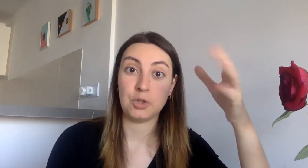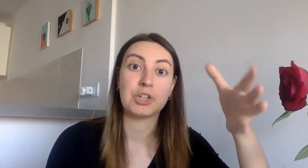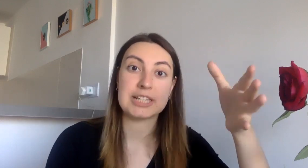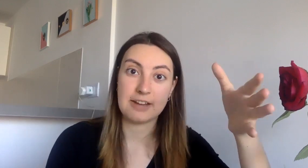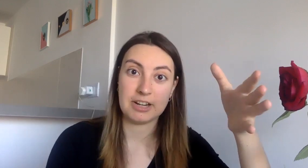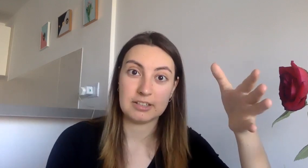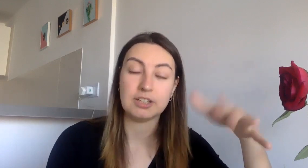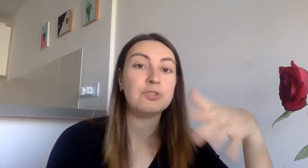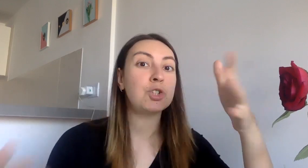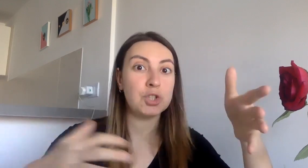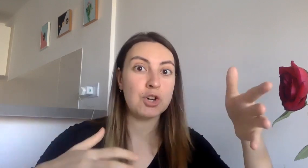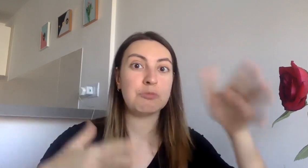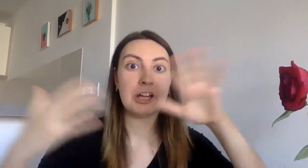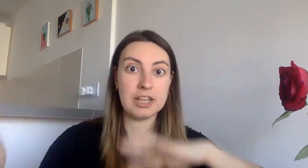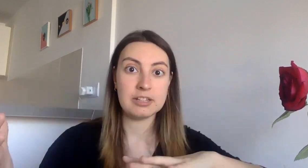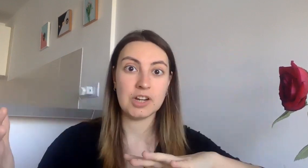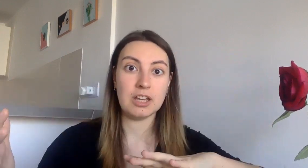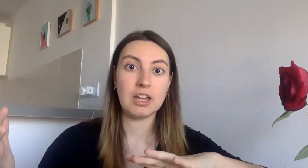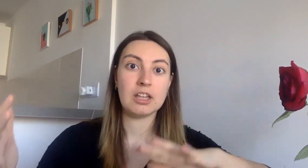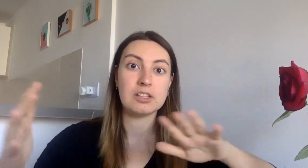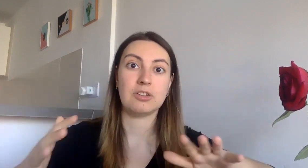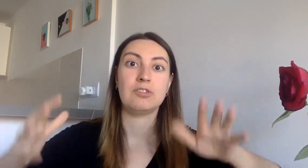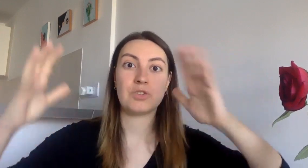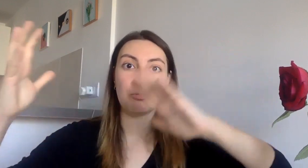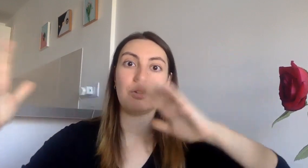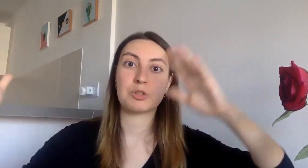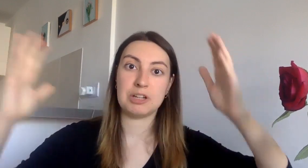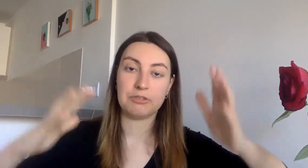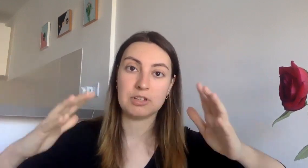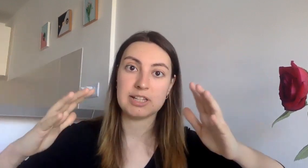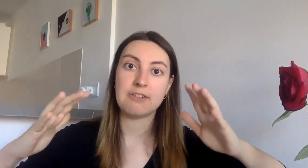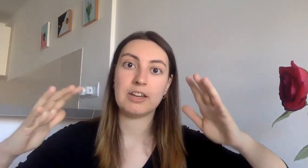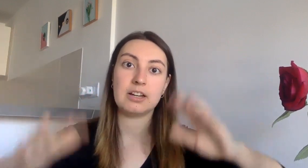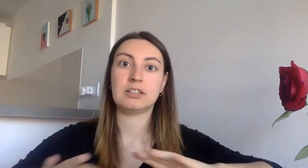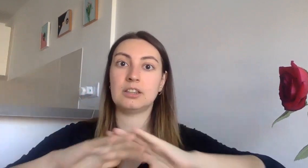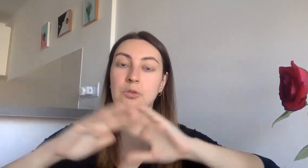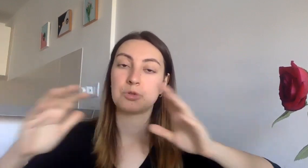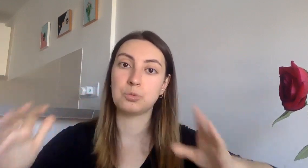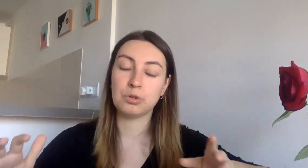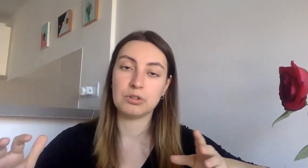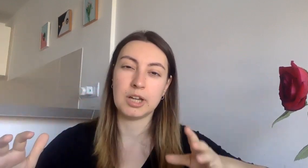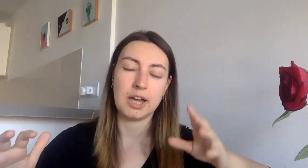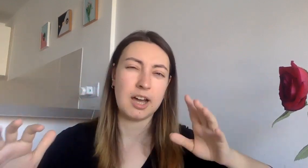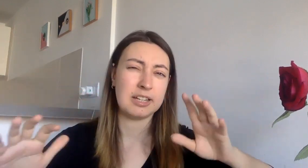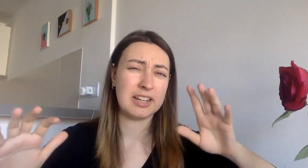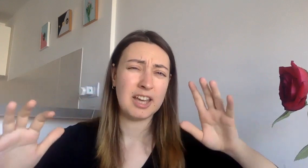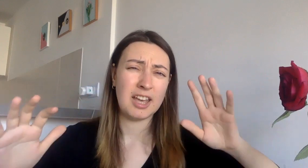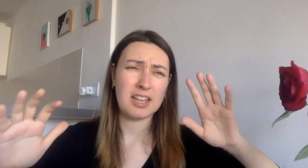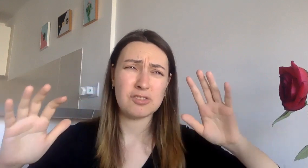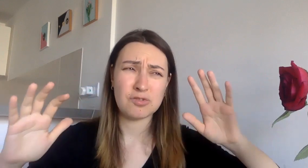yukoslavir and if you don't know about history so serbia was part of yukoslavir and then there was war and it's